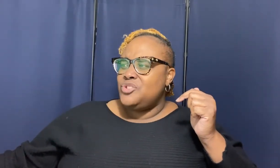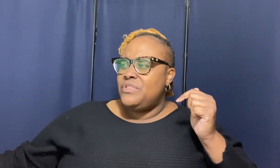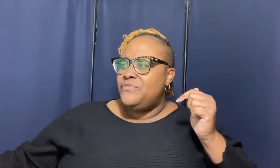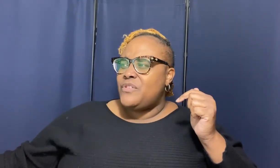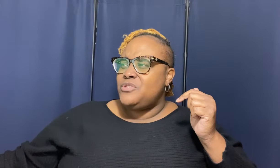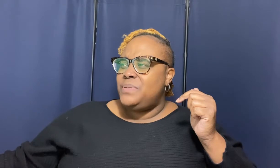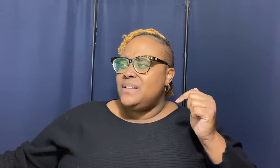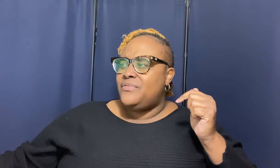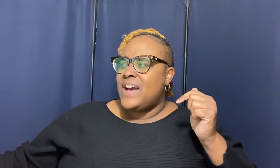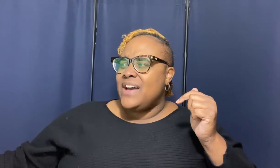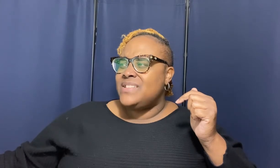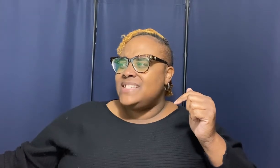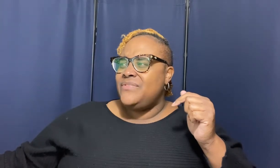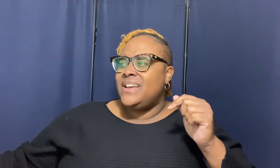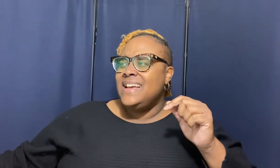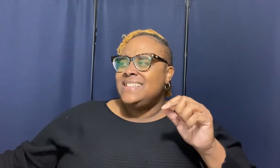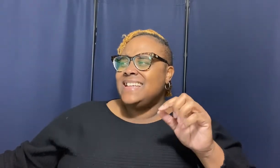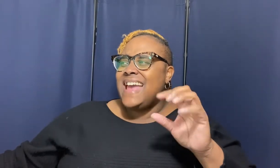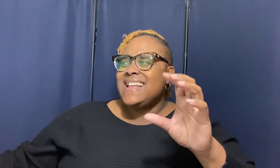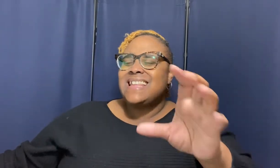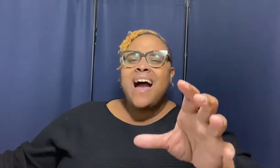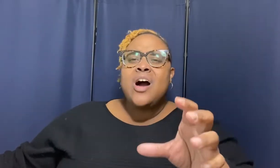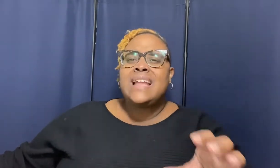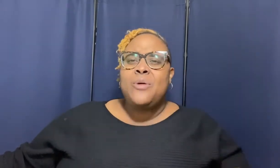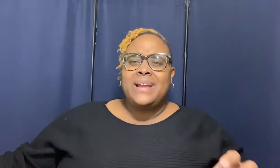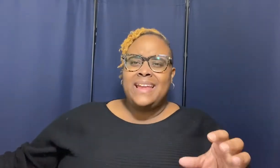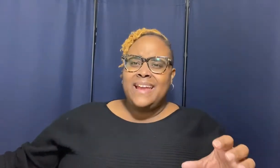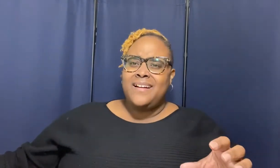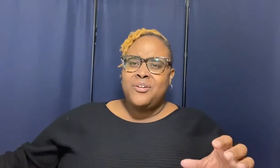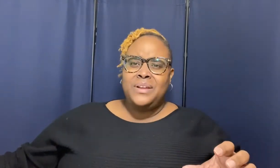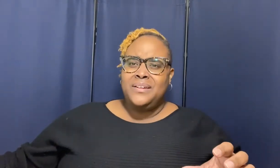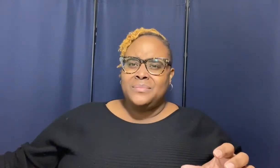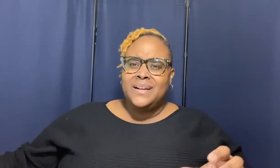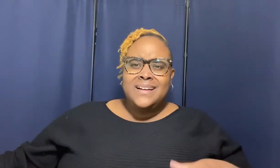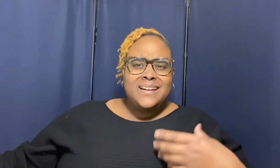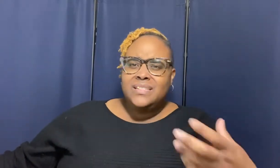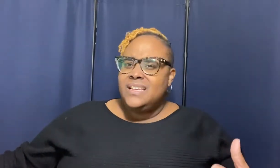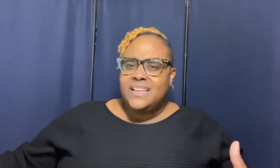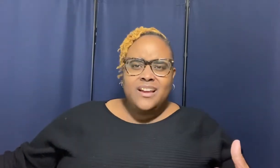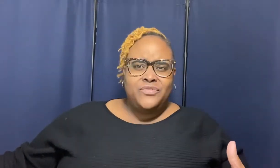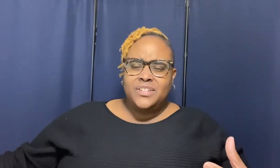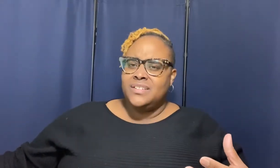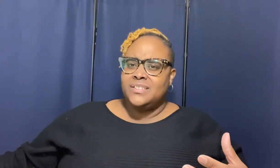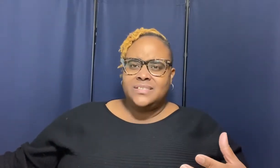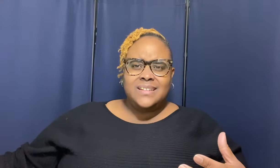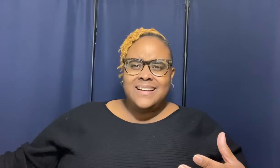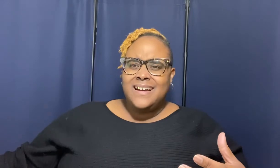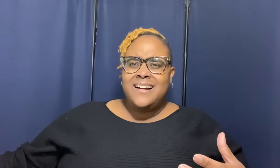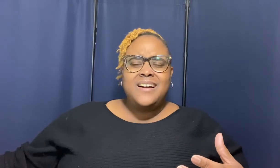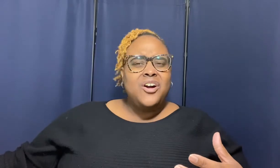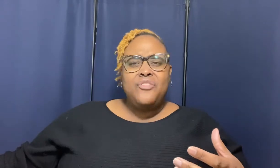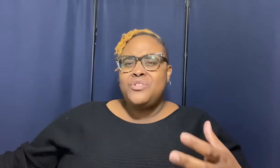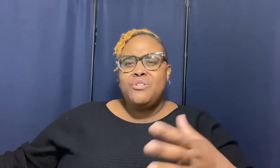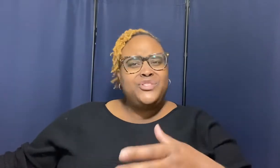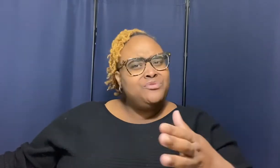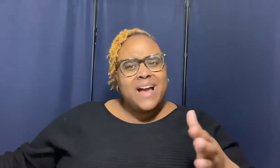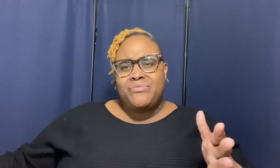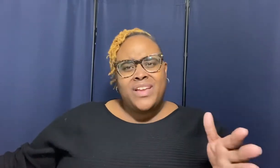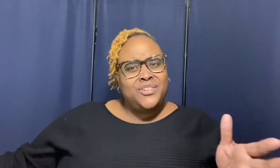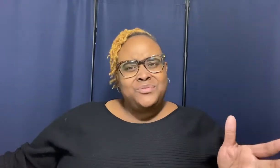over in first peter five and seven to cast all our care on him because he cared for us huh of course you got things you